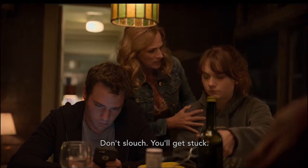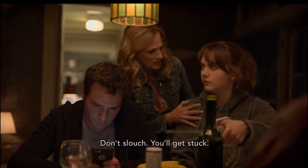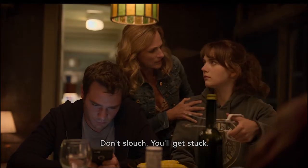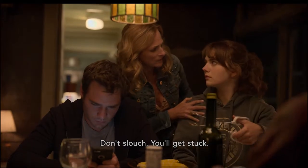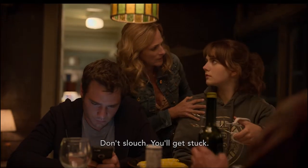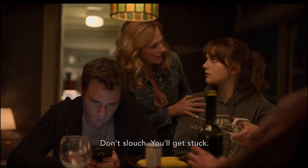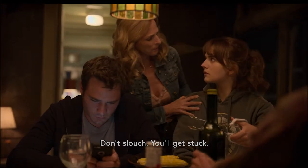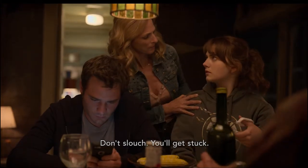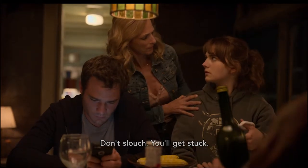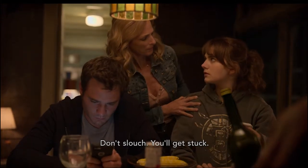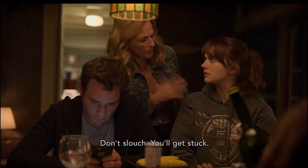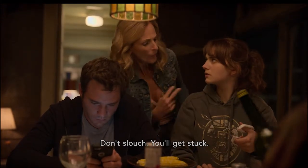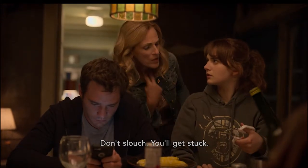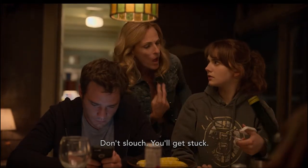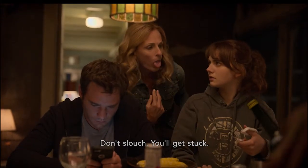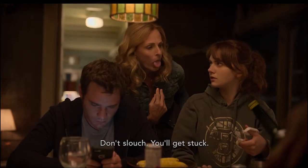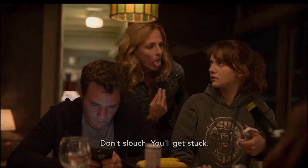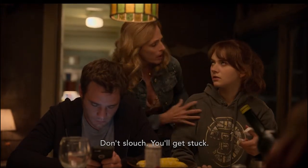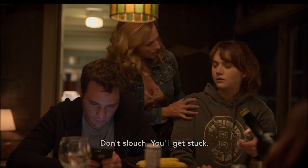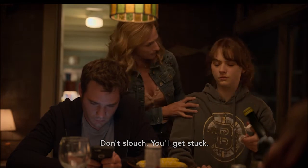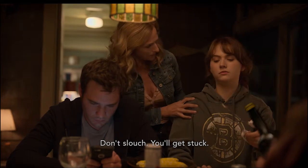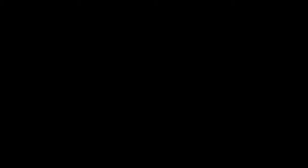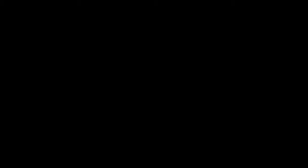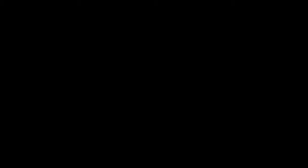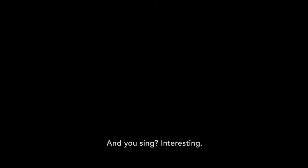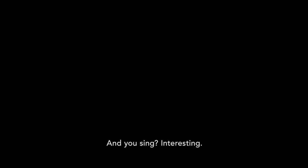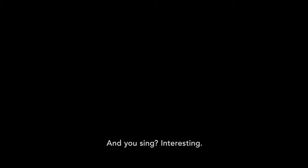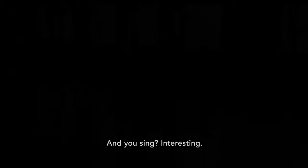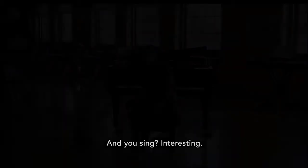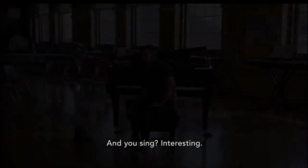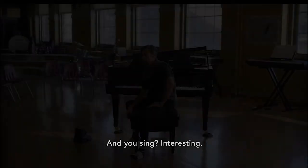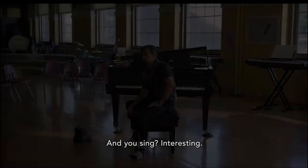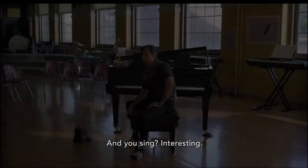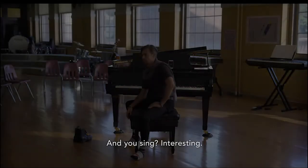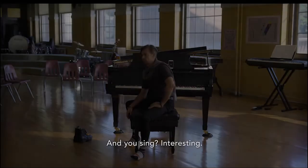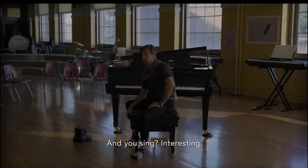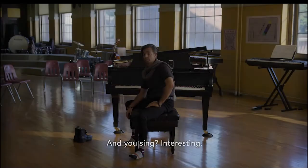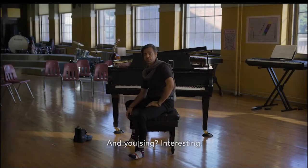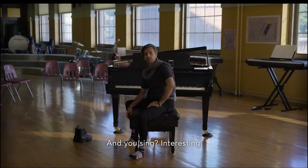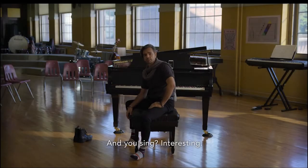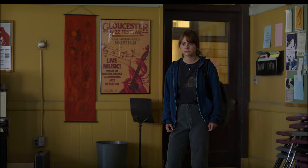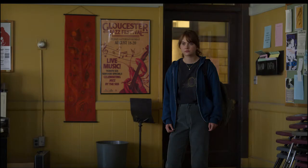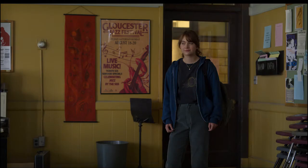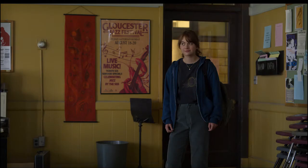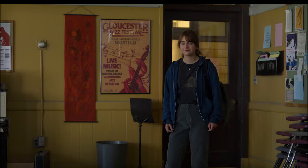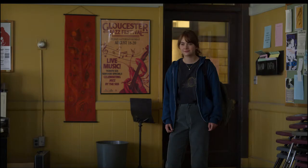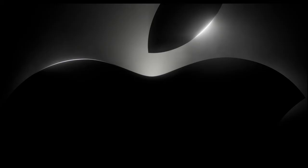Yeah. I just want to tell you right now. And you sing. Interesting.